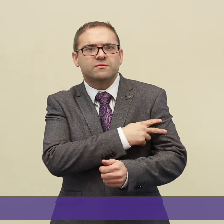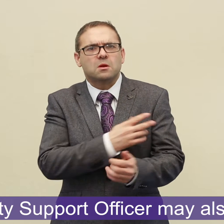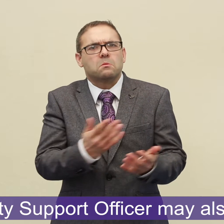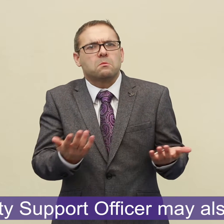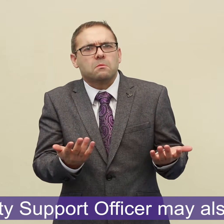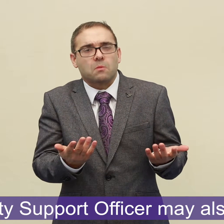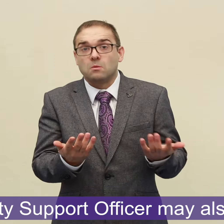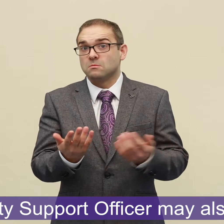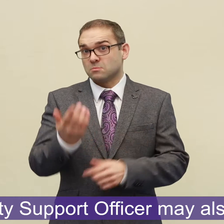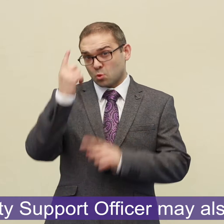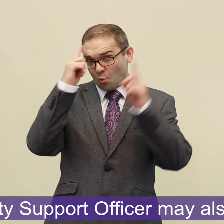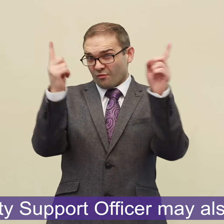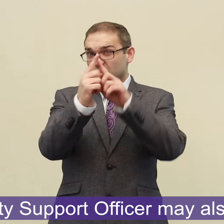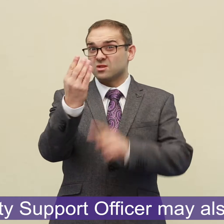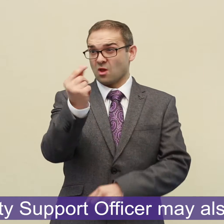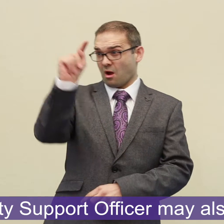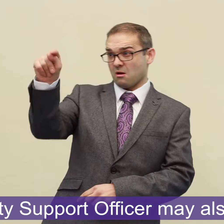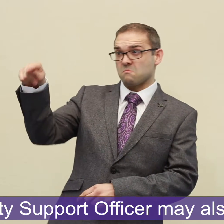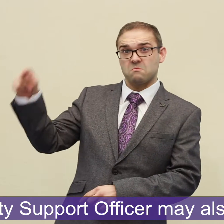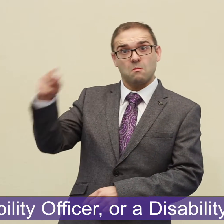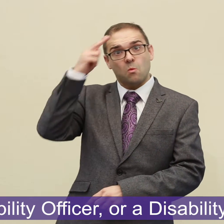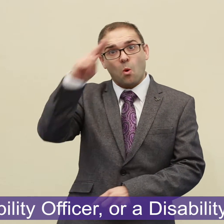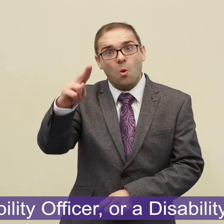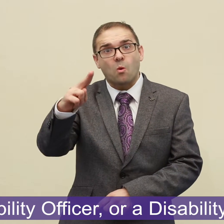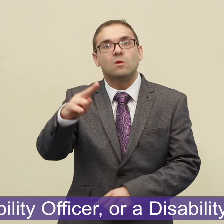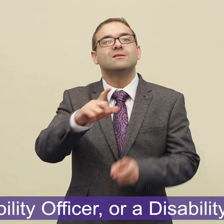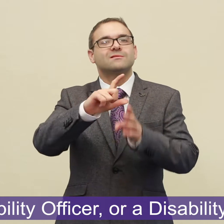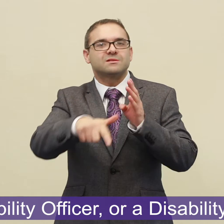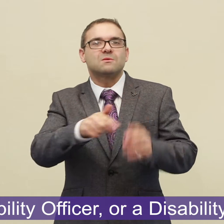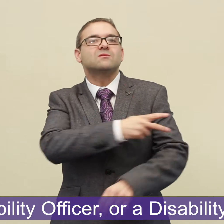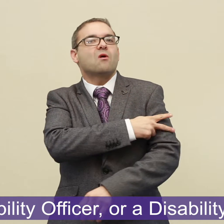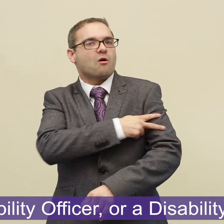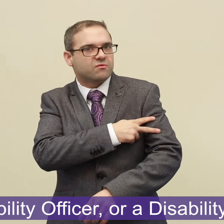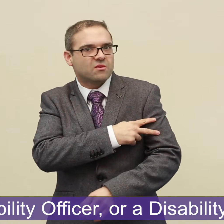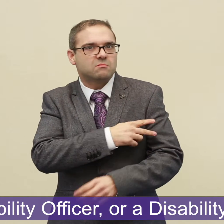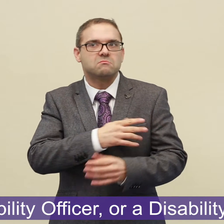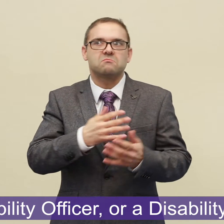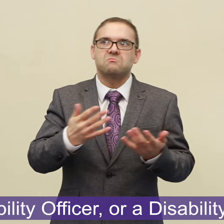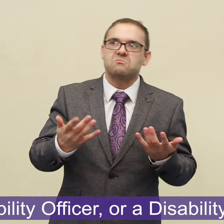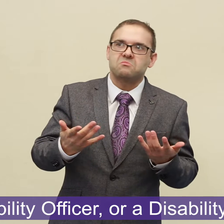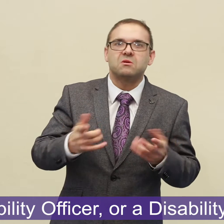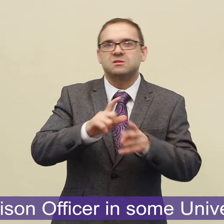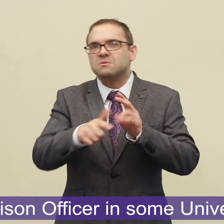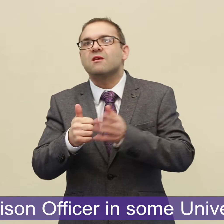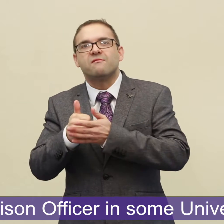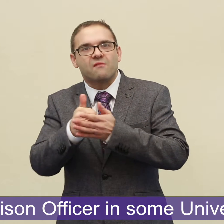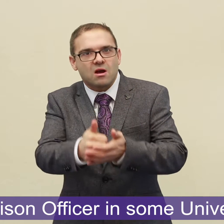A disability support officer may also be called a disability officer or a disability advisor or